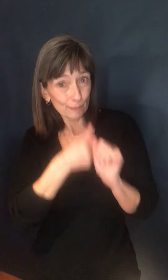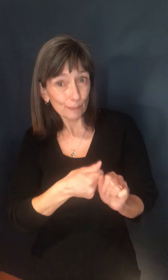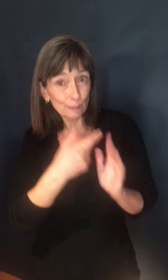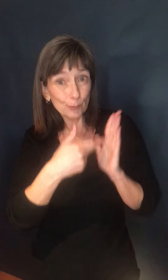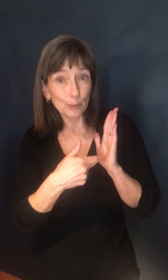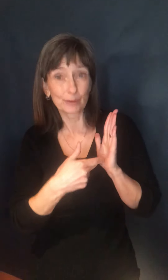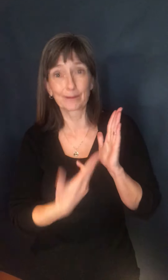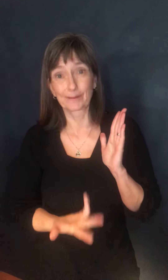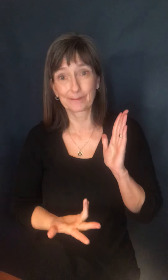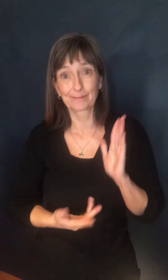Premier.